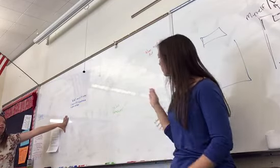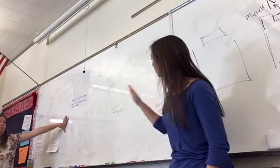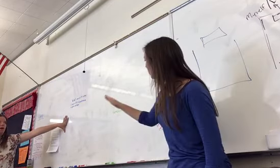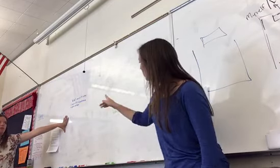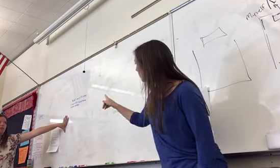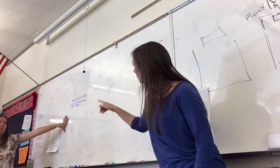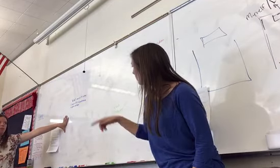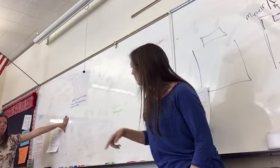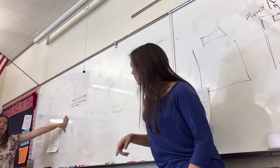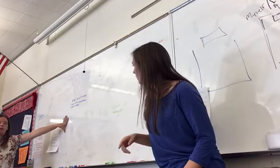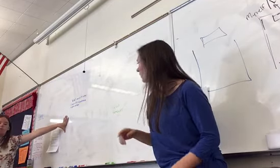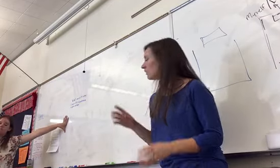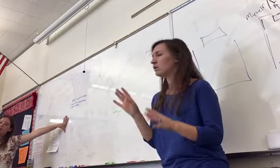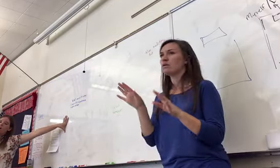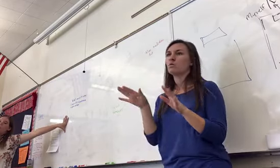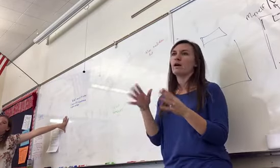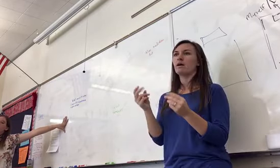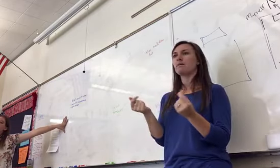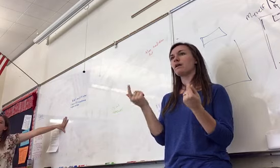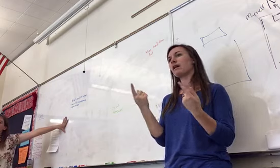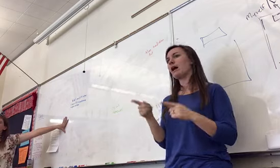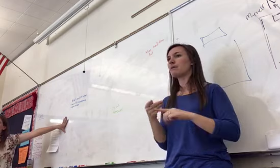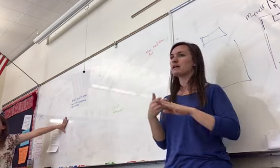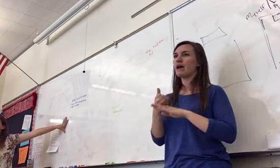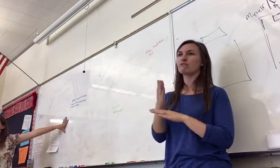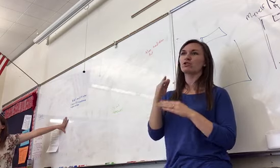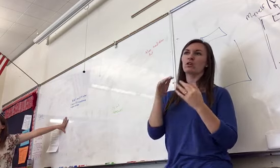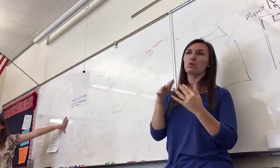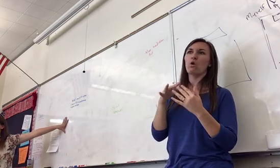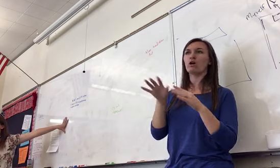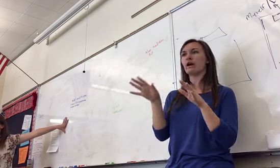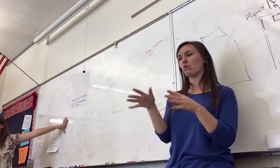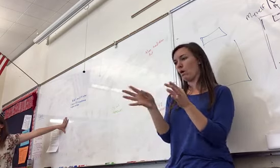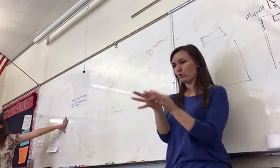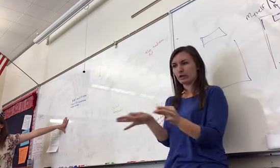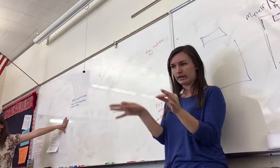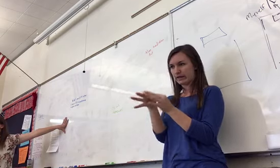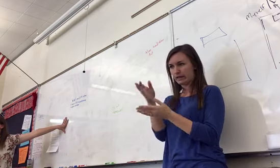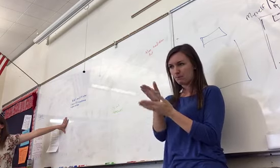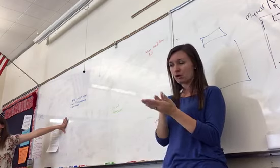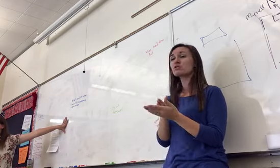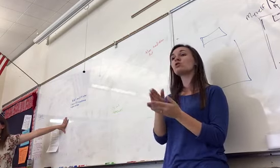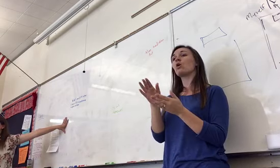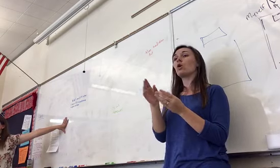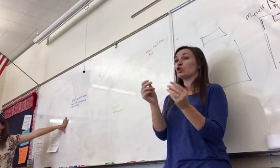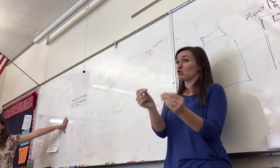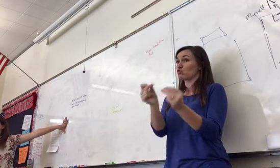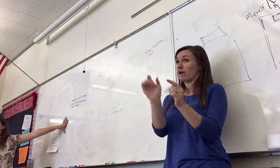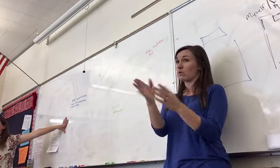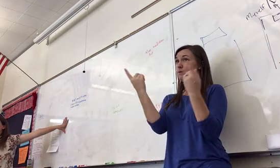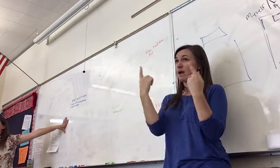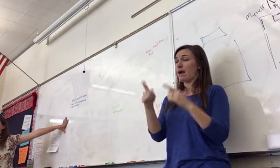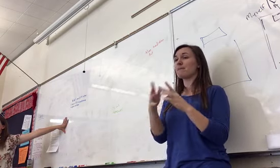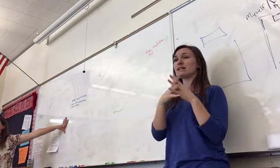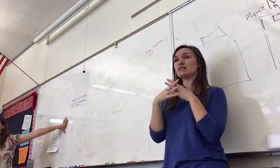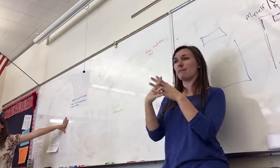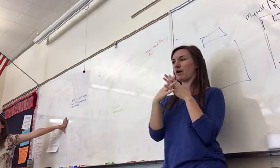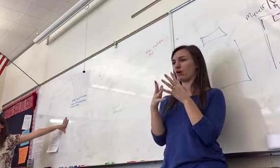and what key people helped? Well, really what happens right away is America goes into turmoil because we don't have a very strong